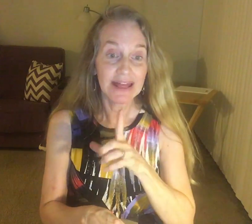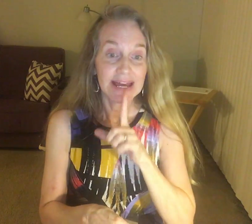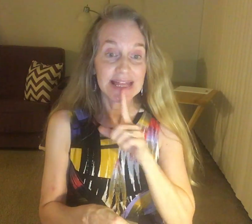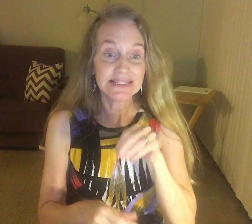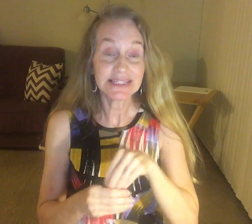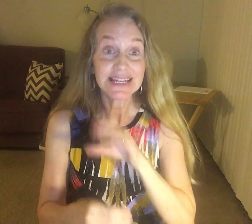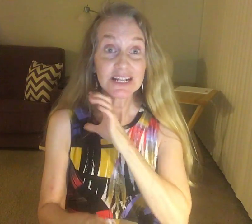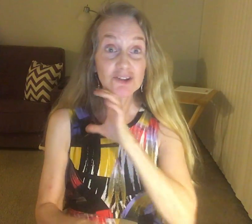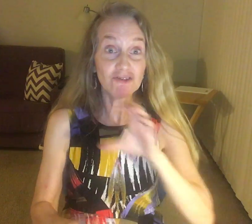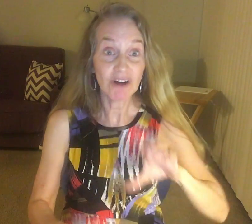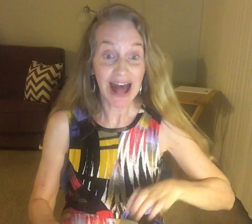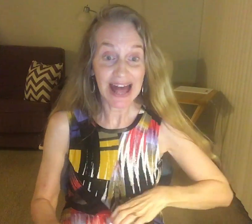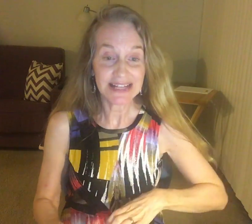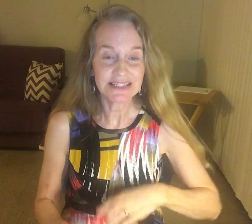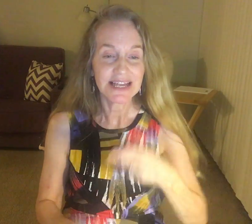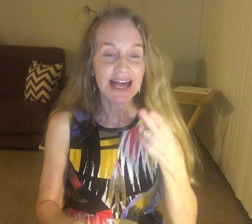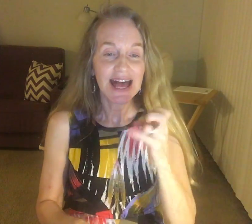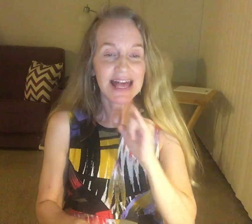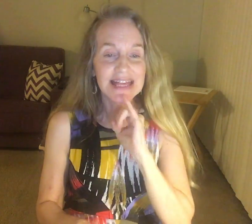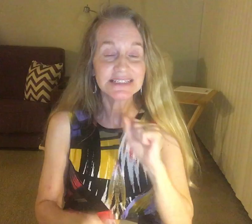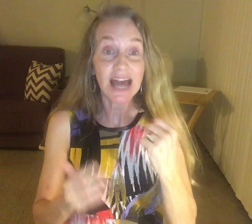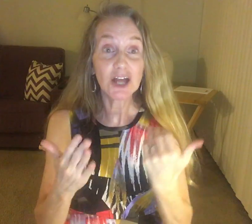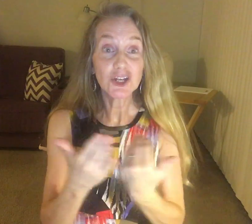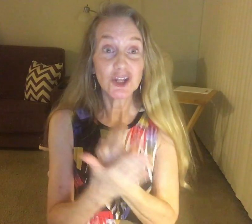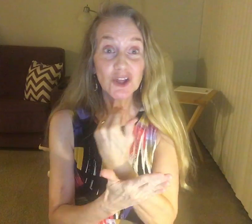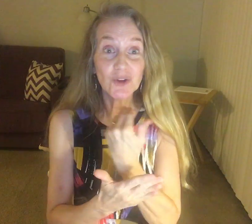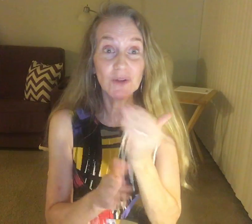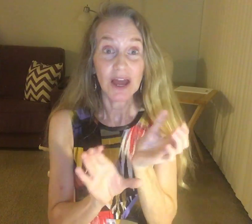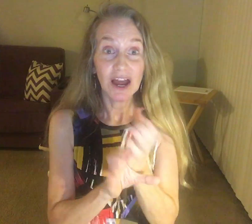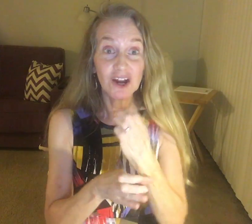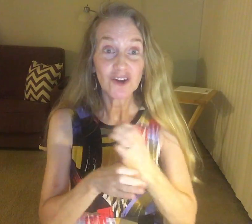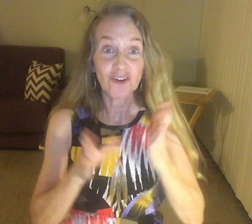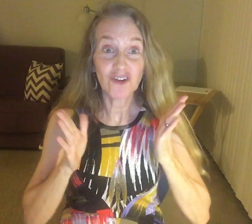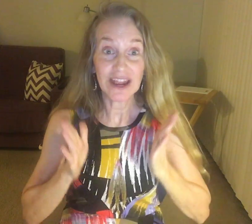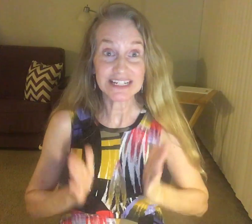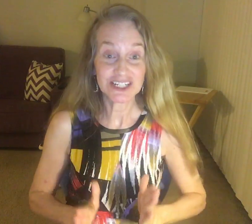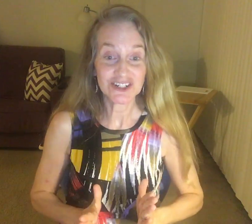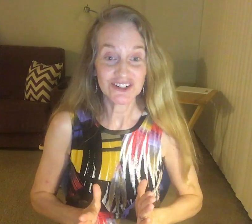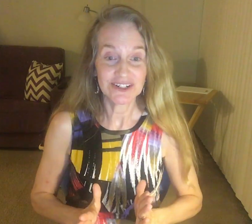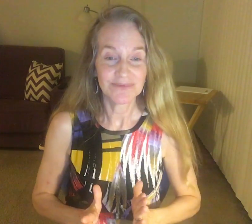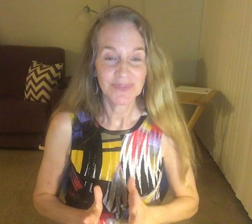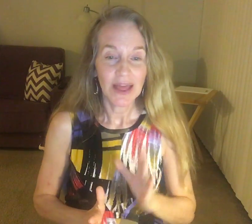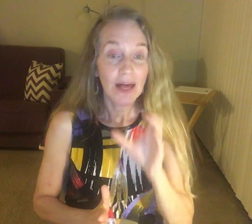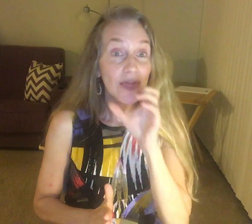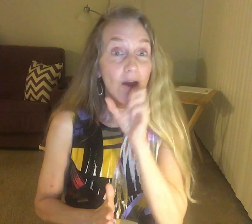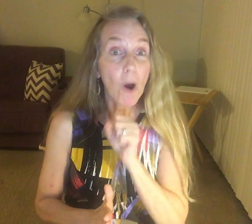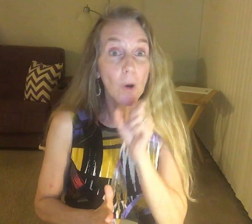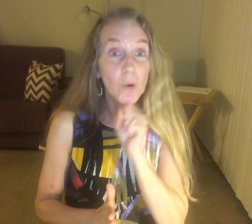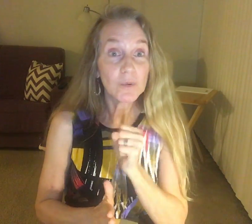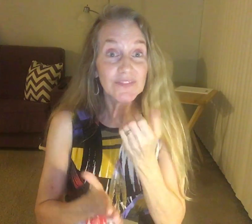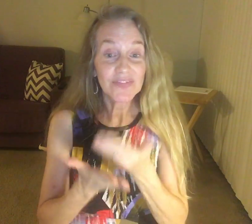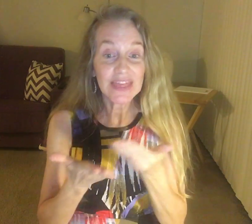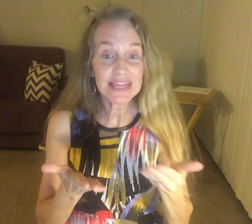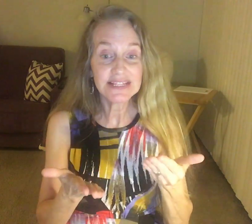is in Christ with a new creature, an old bee